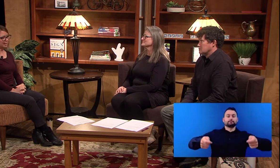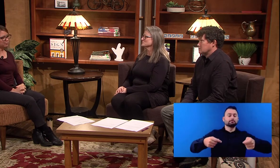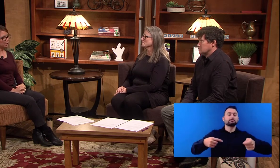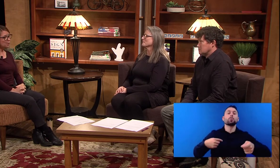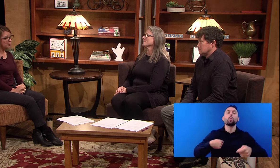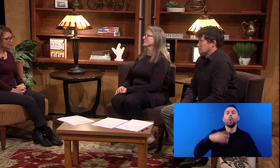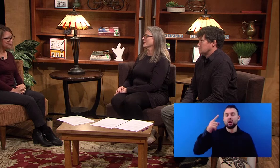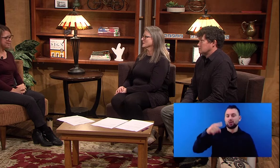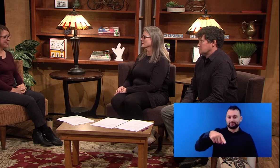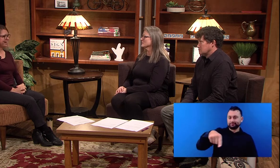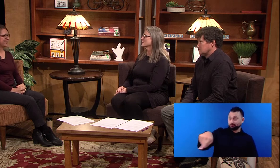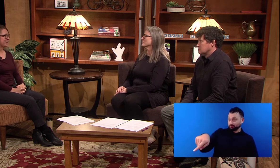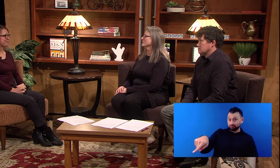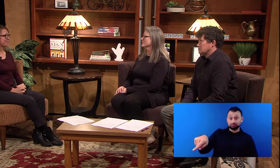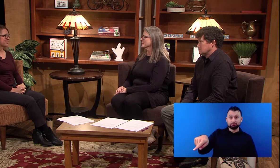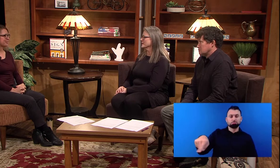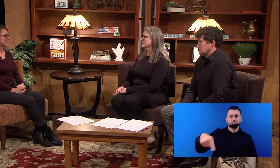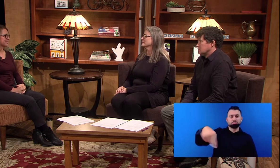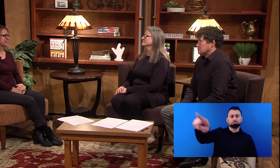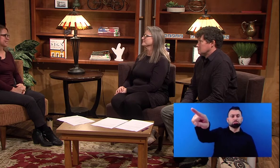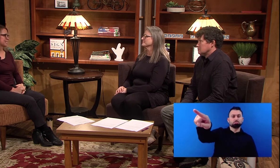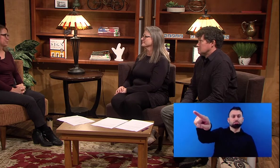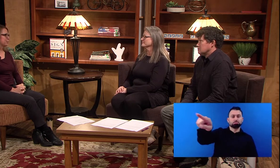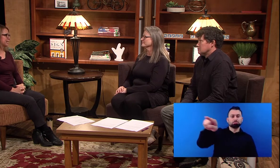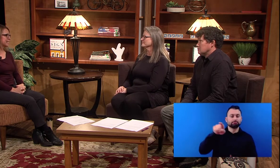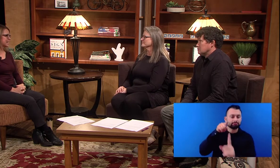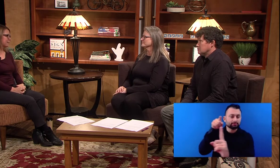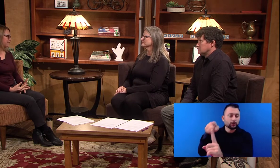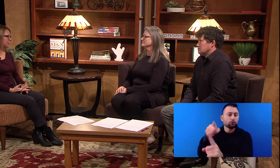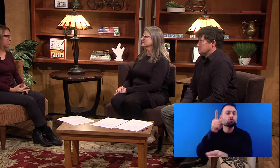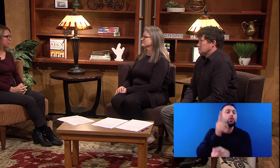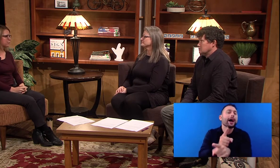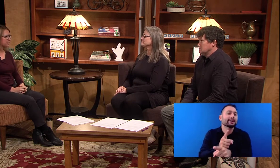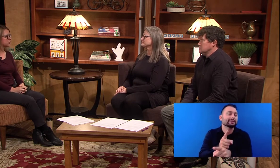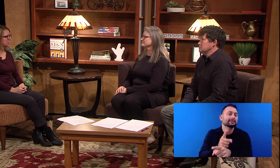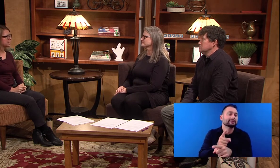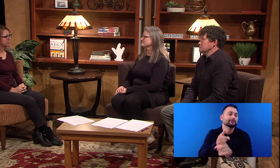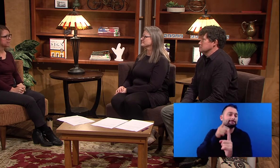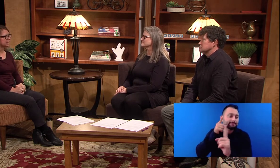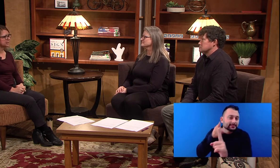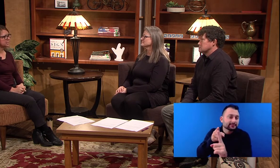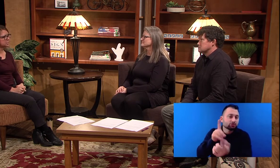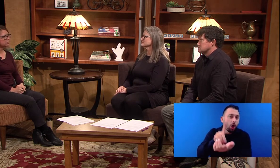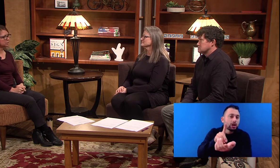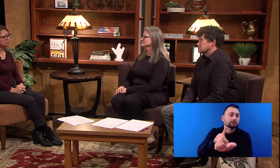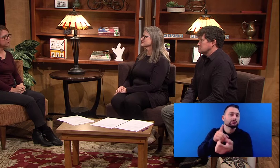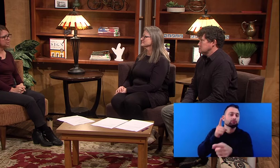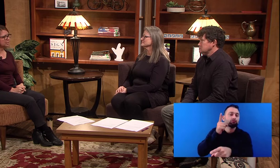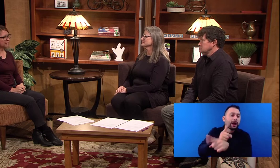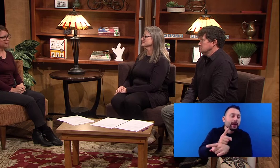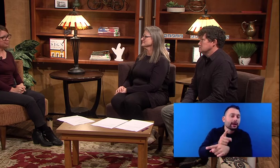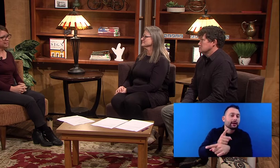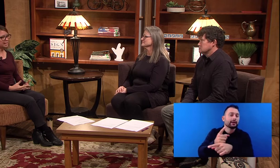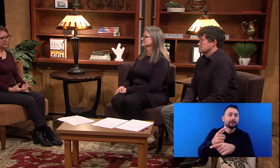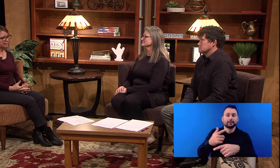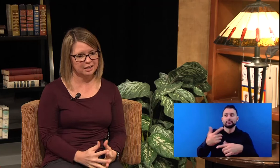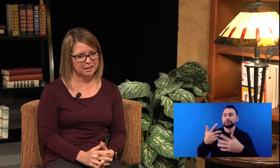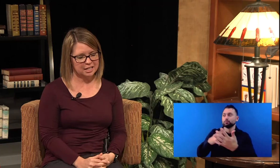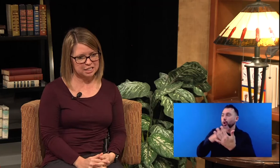would hope that, um, there is a system in place. I can find out more information and definitely get that to you. Um, but again, as